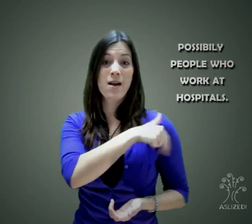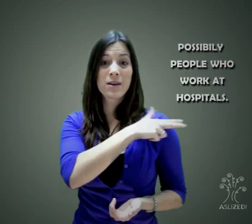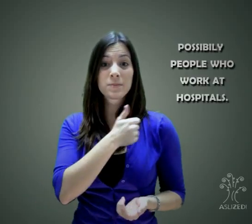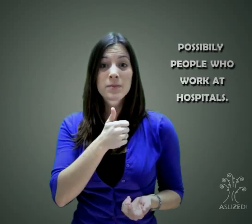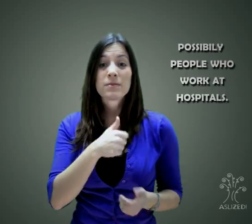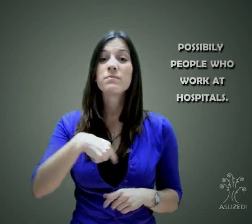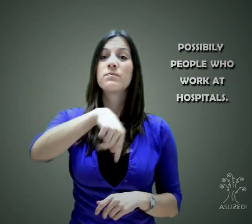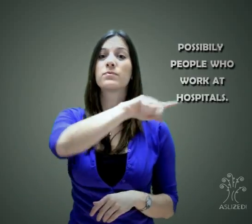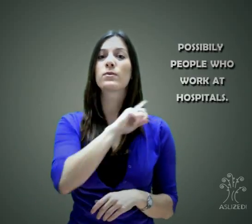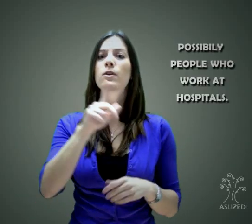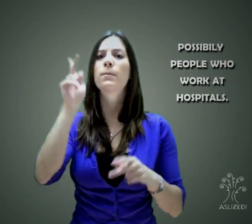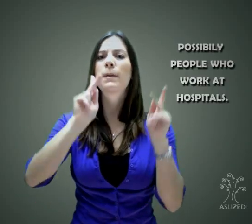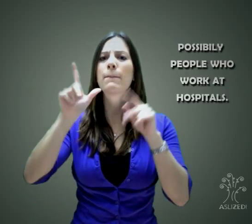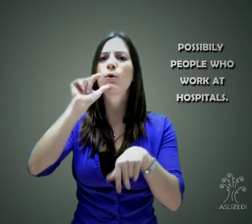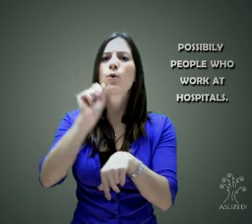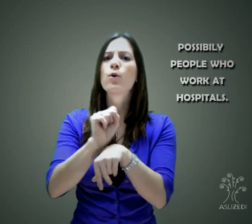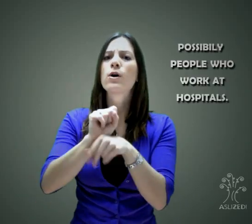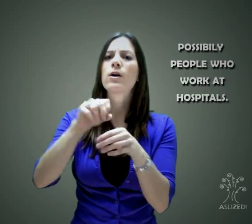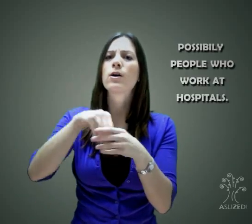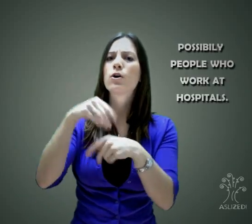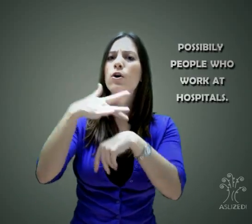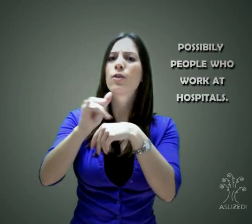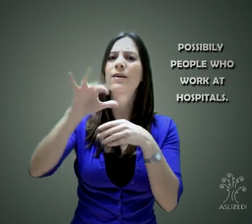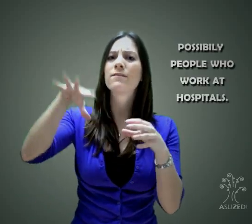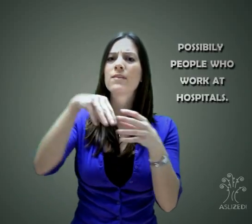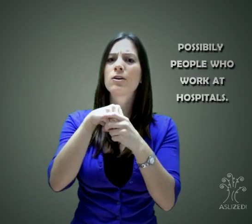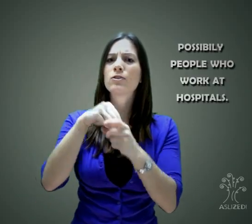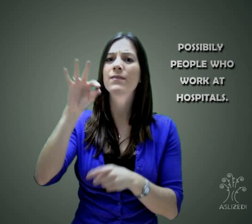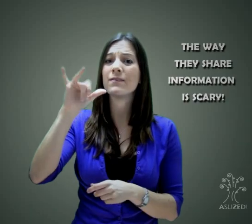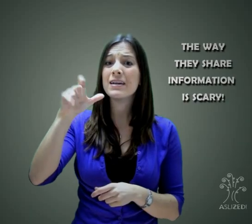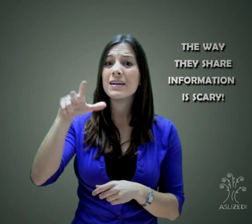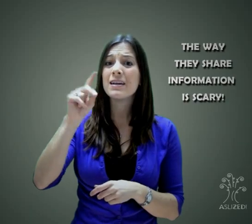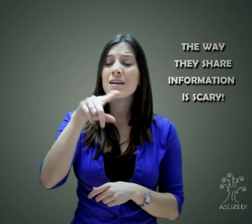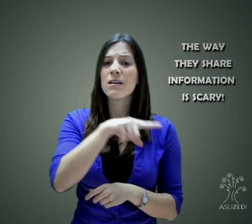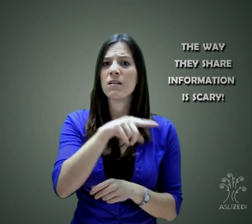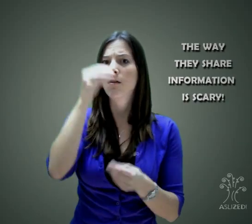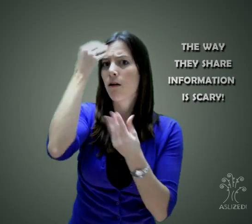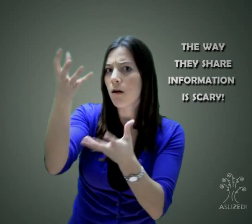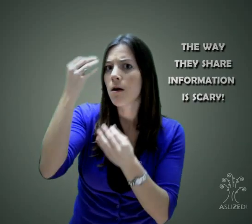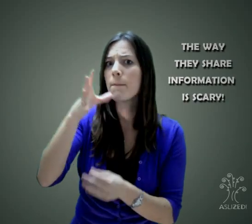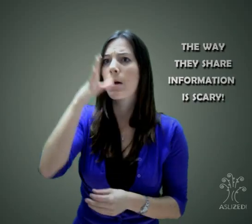the people who work in early intervention, to name a few. The way they share information can really make the parents fearful.